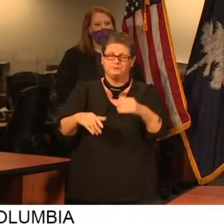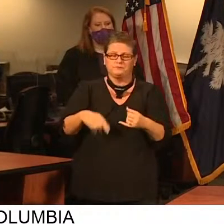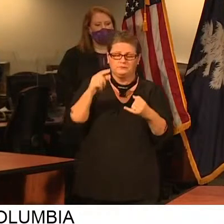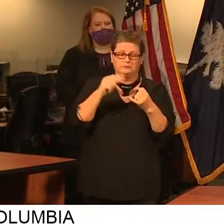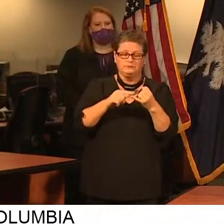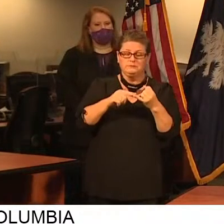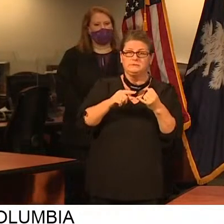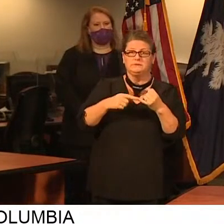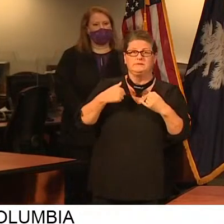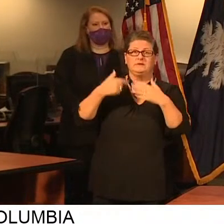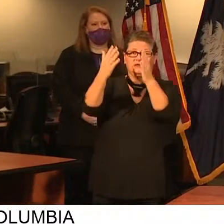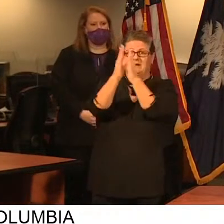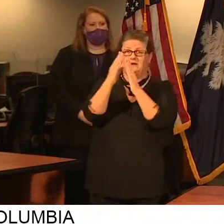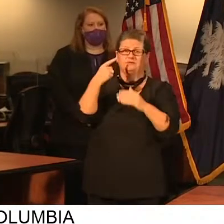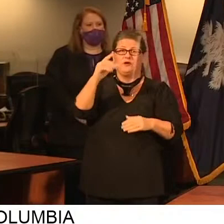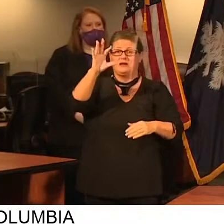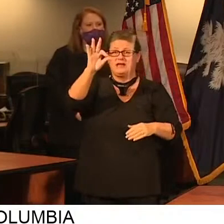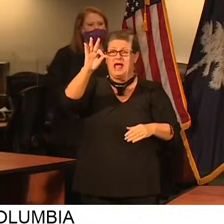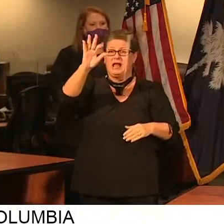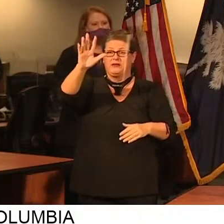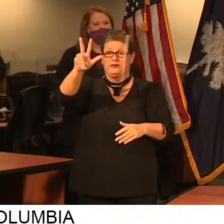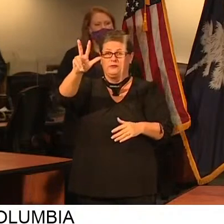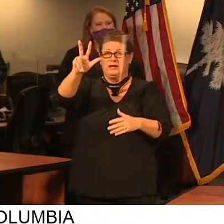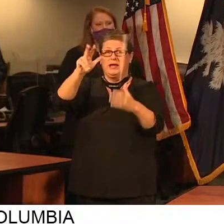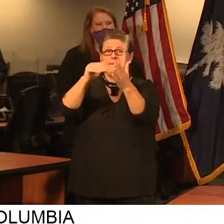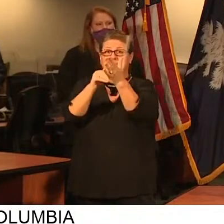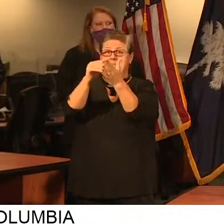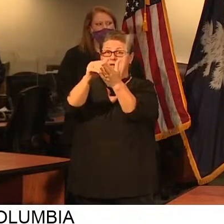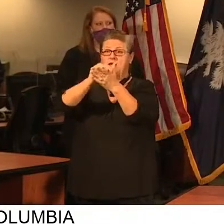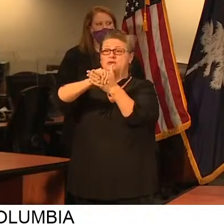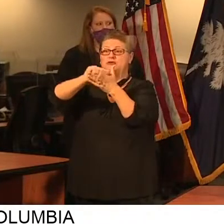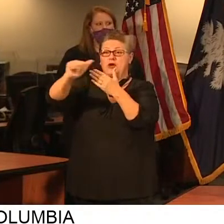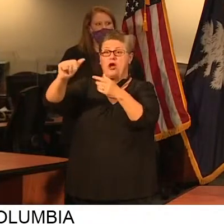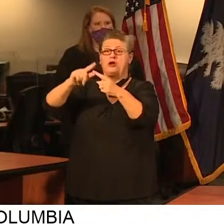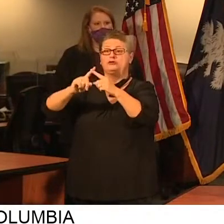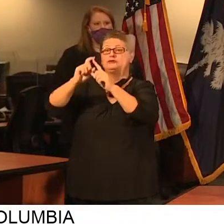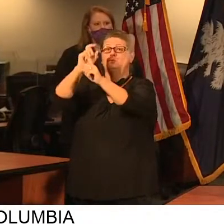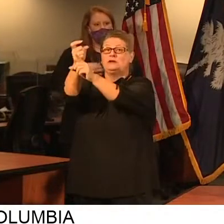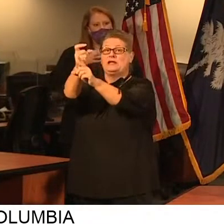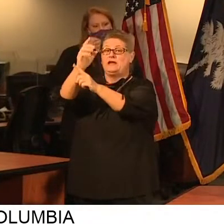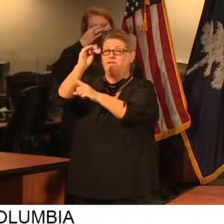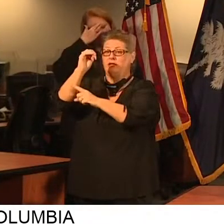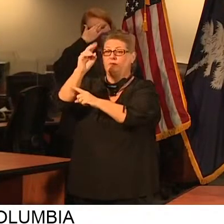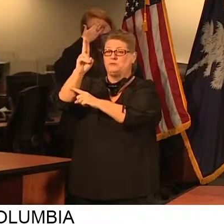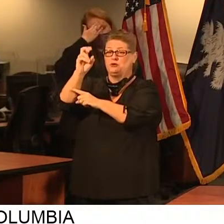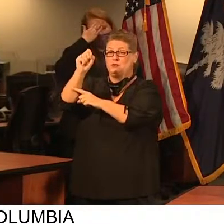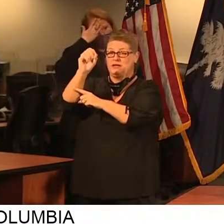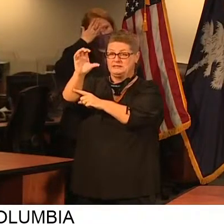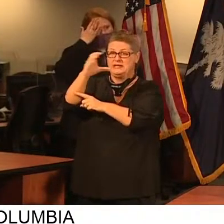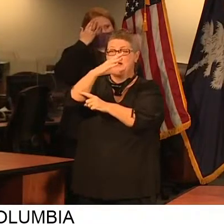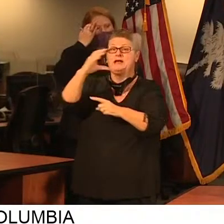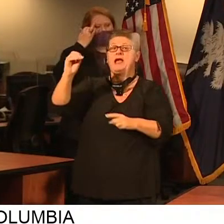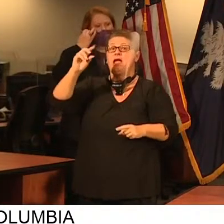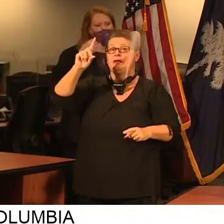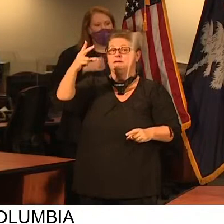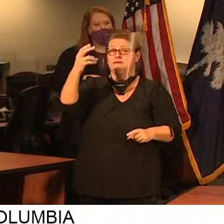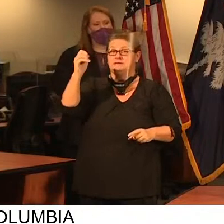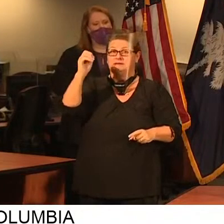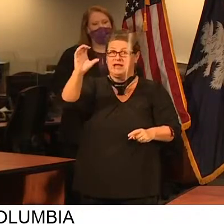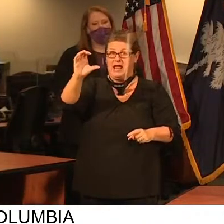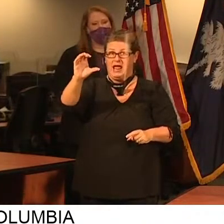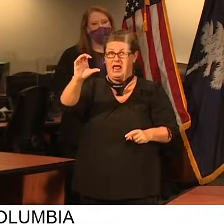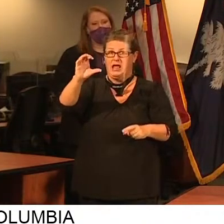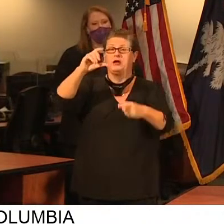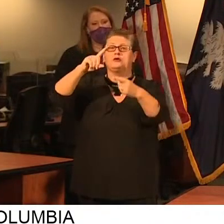additional $93 million to be directed to DHEC and MUSC for continued and expanded COVID